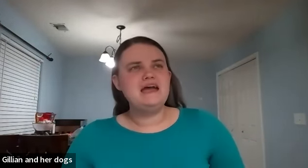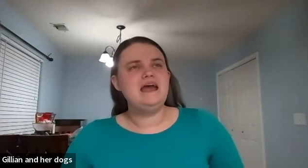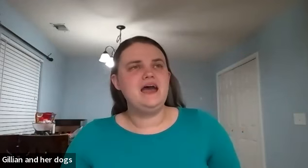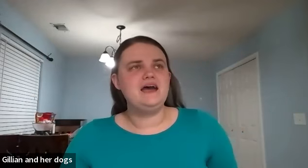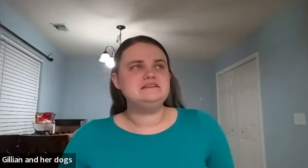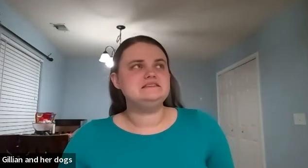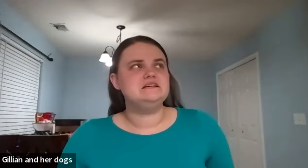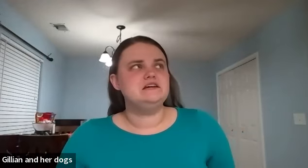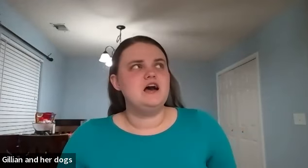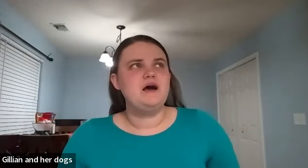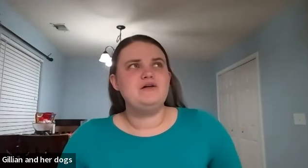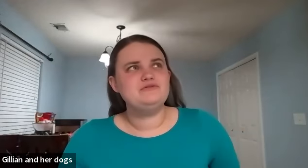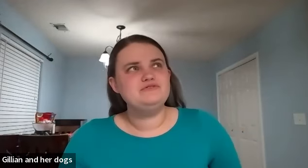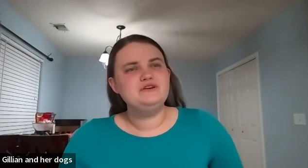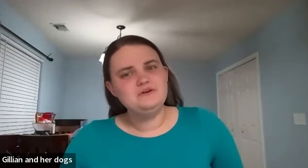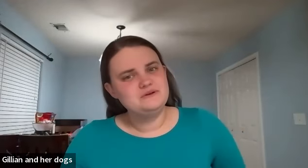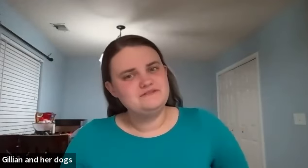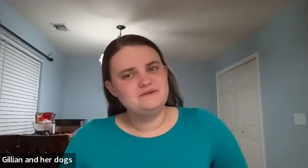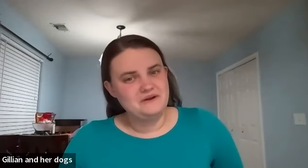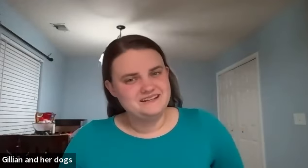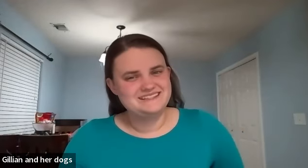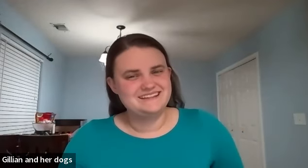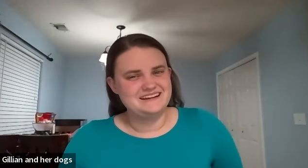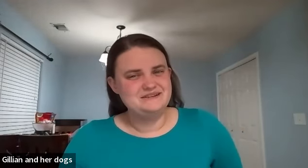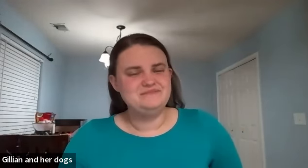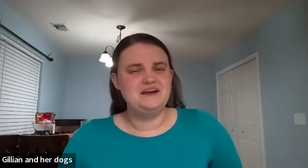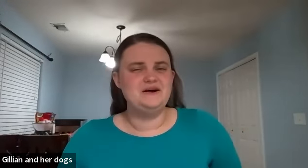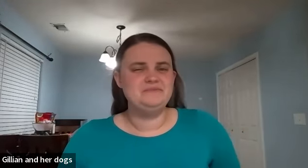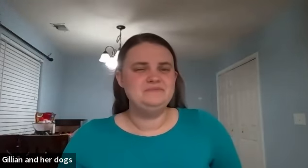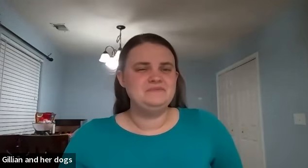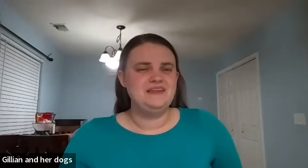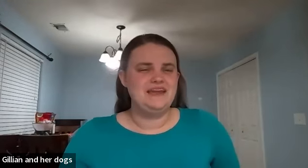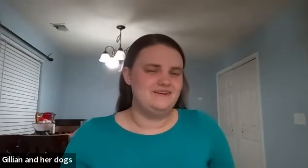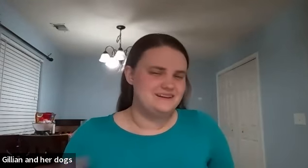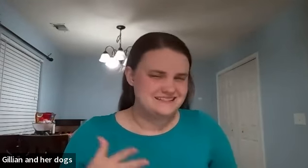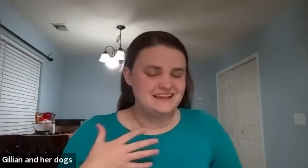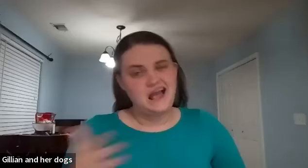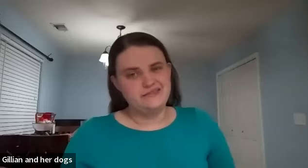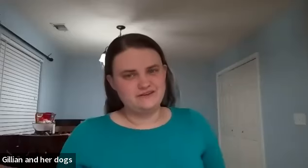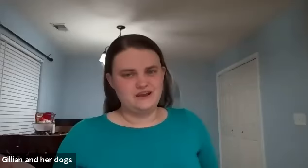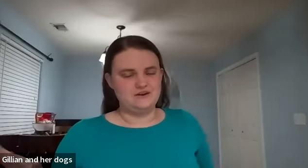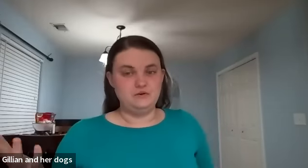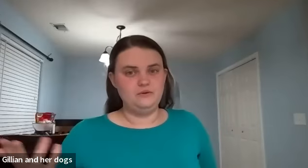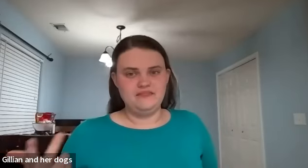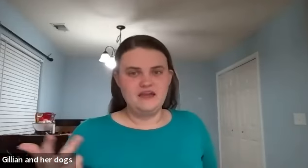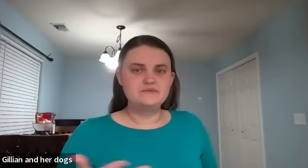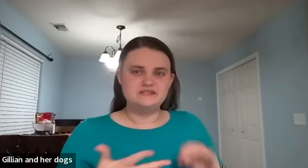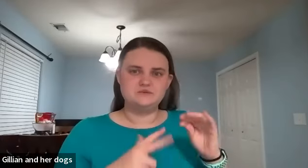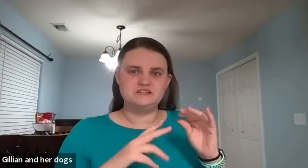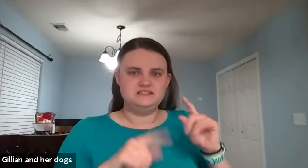has about two or three different ways to sign them um and honestly like i think they're kind of cool the way they have them it's almost like